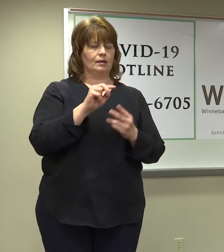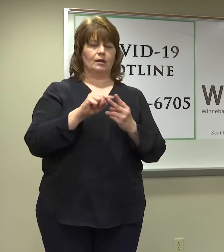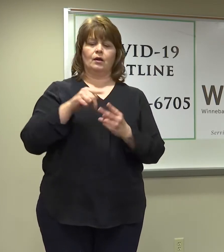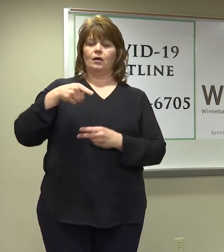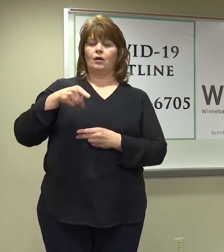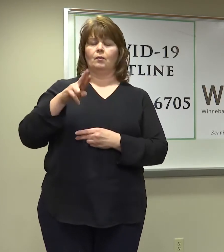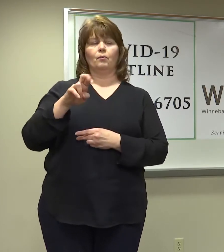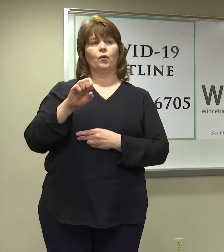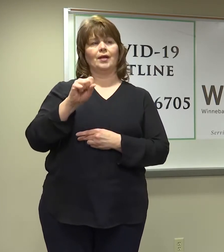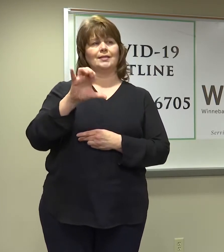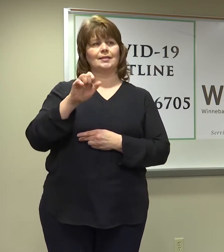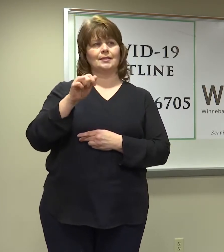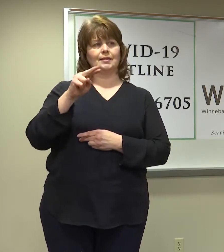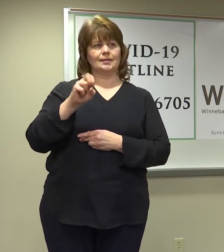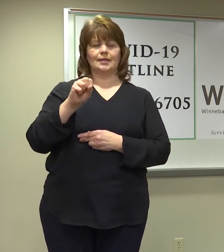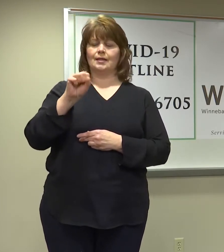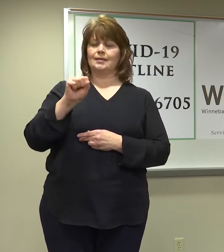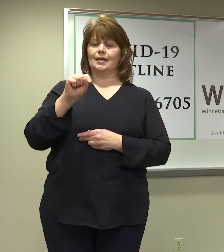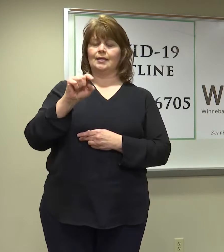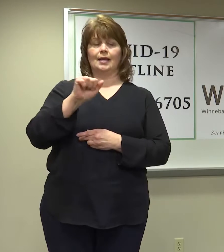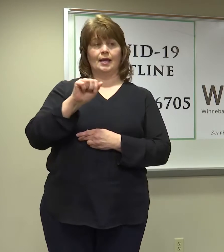Rosecrans Harbor House.